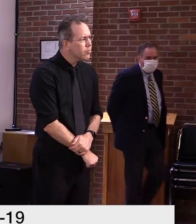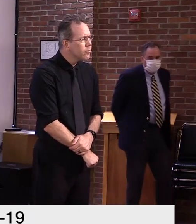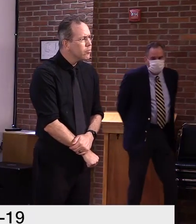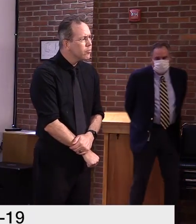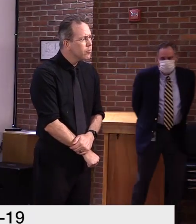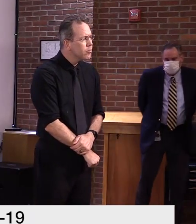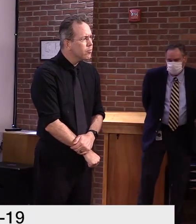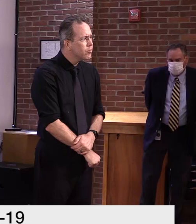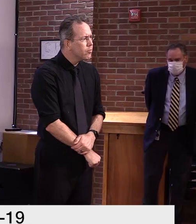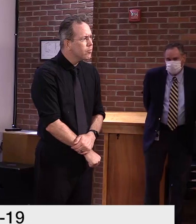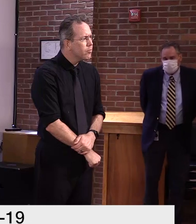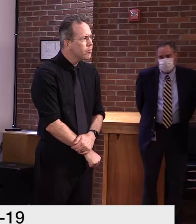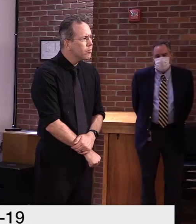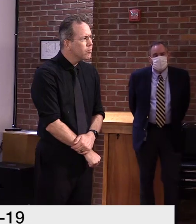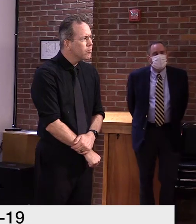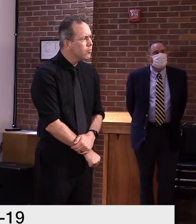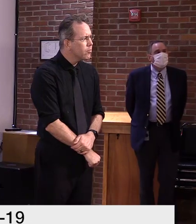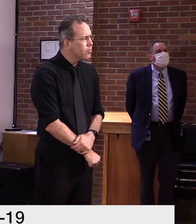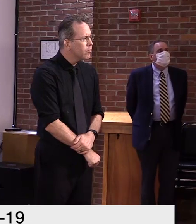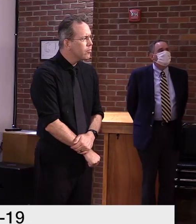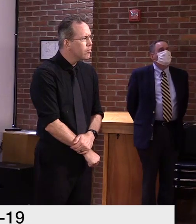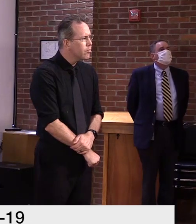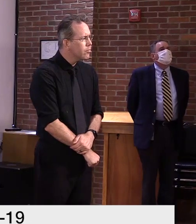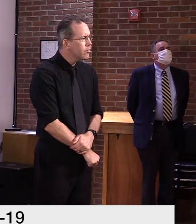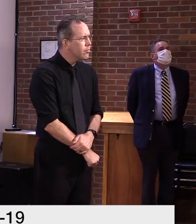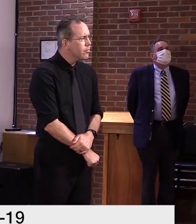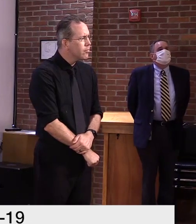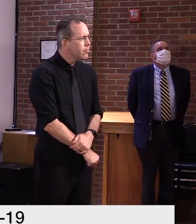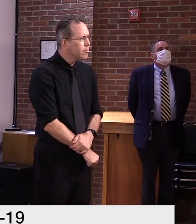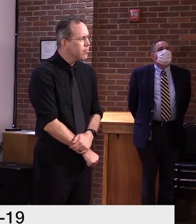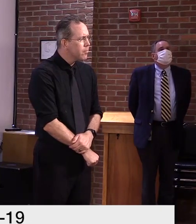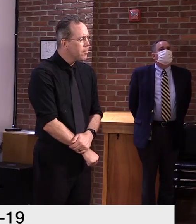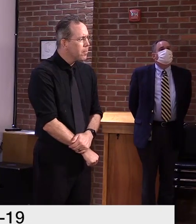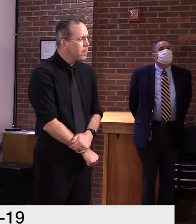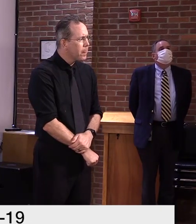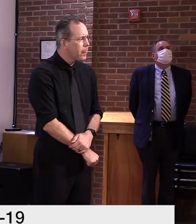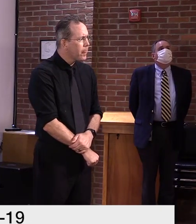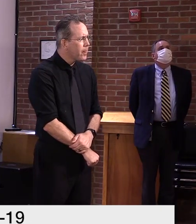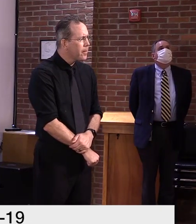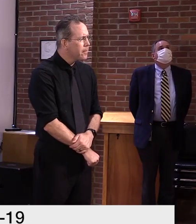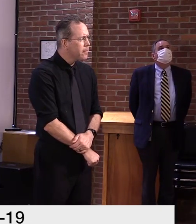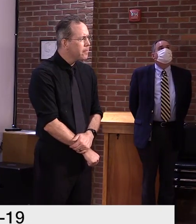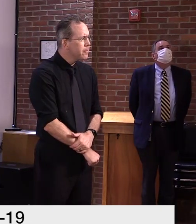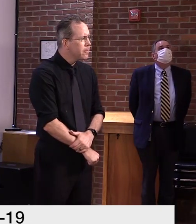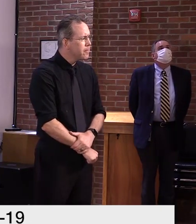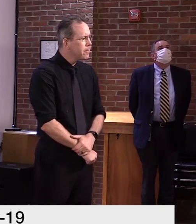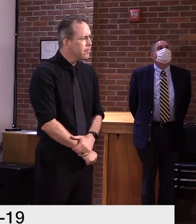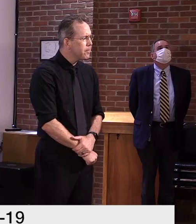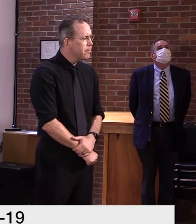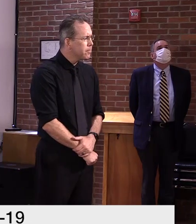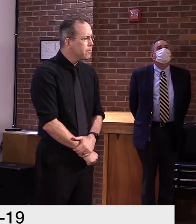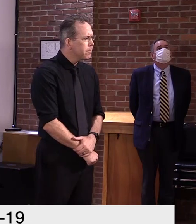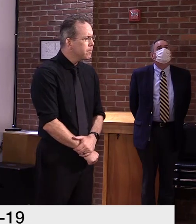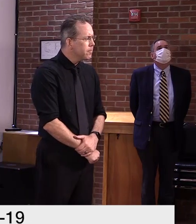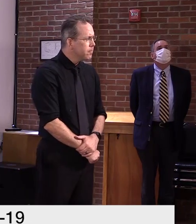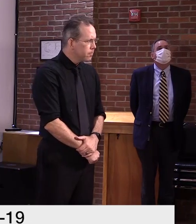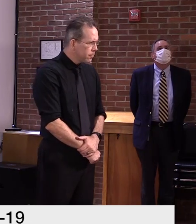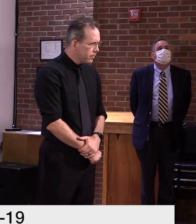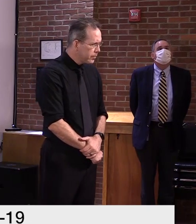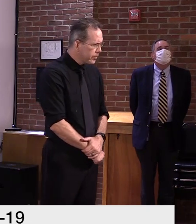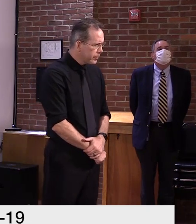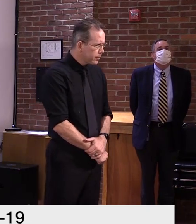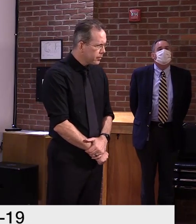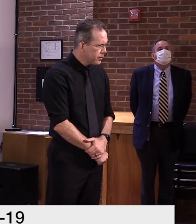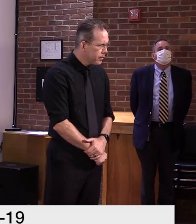Good, uh, good afternoon, everybody. Um, I wanted to confirm the numbers that I had heard earlier. Total number of tests, is that